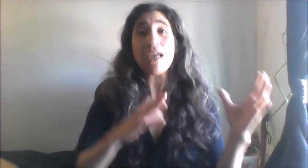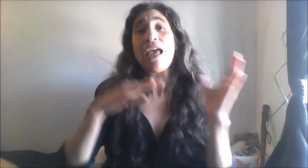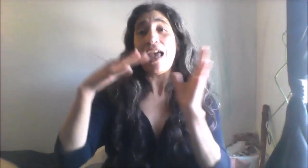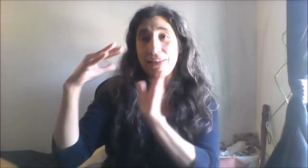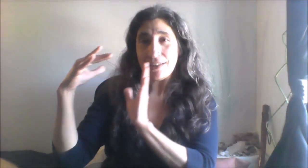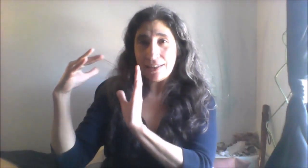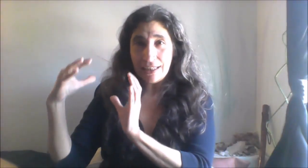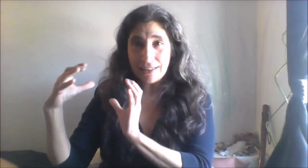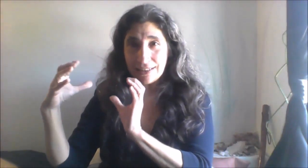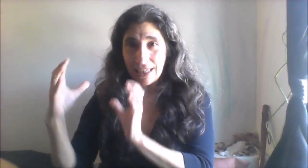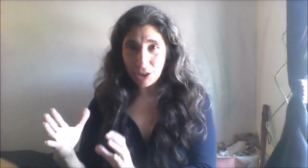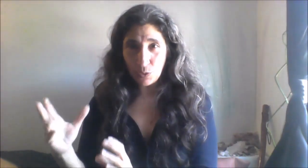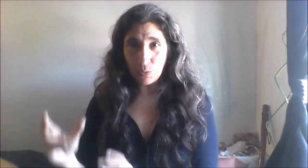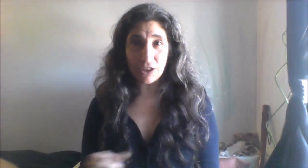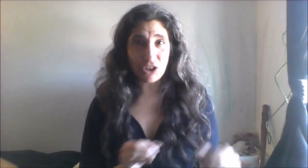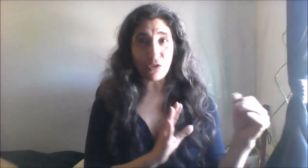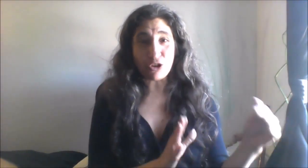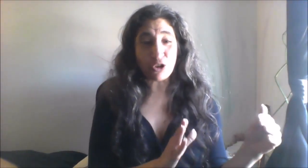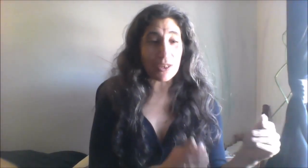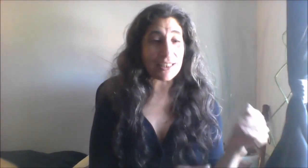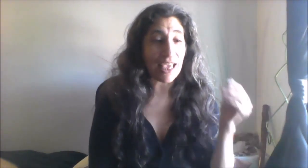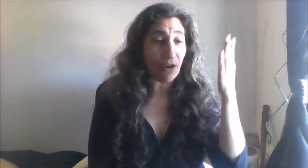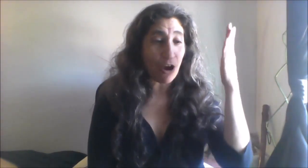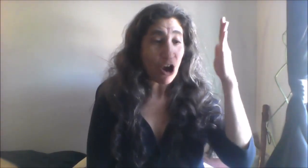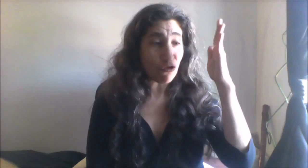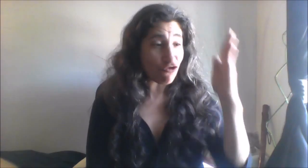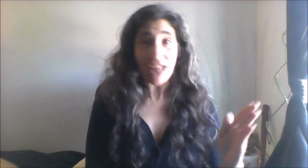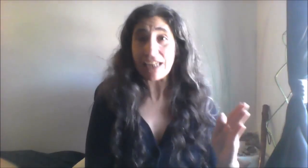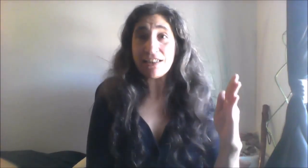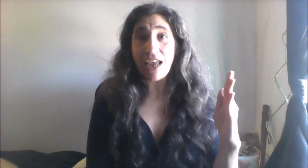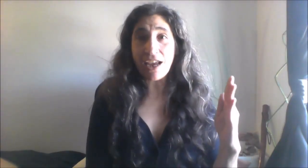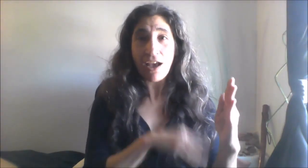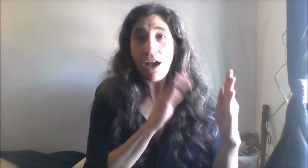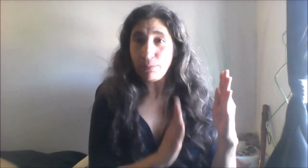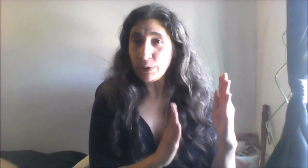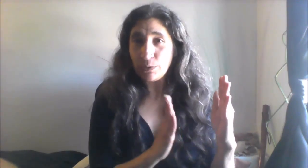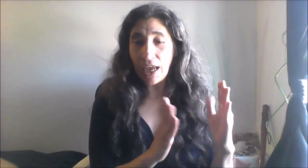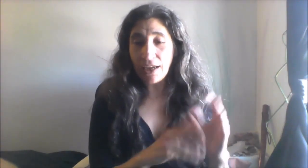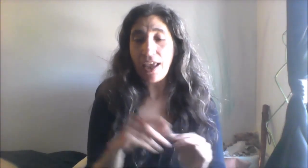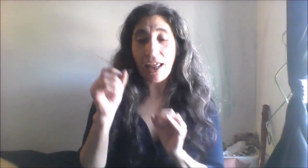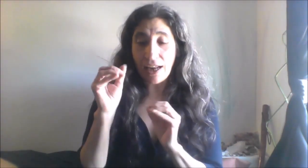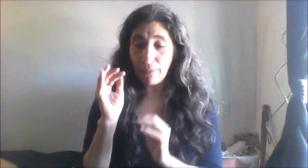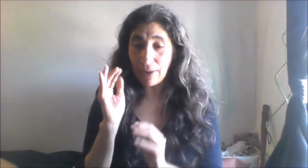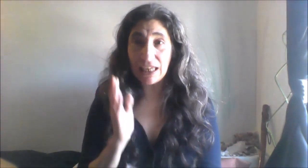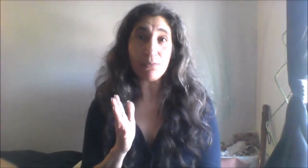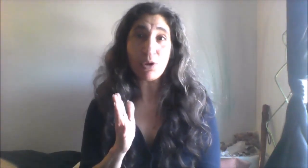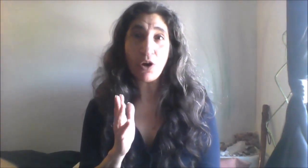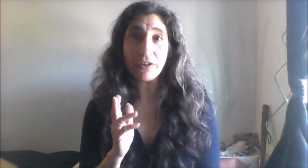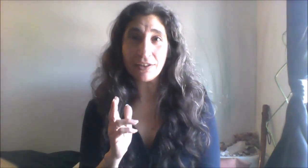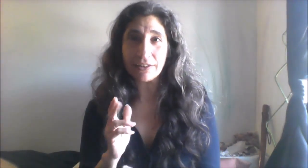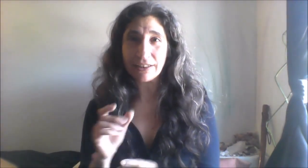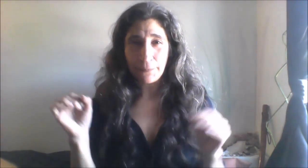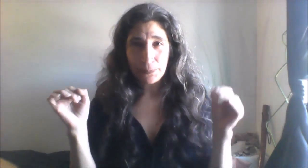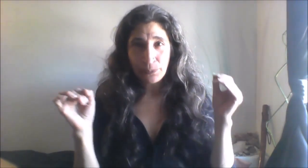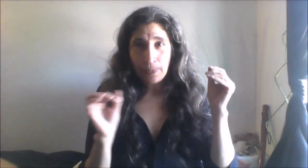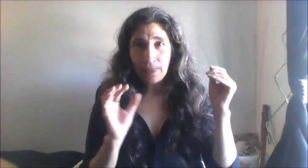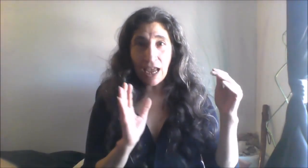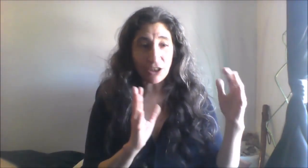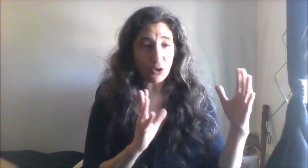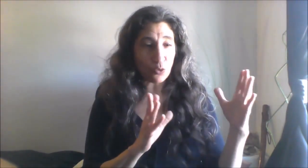and the and the second two weeks the first two weeks I have a red deck a blue deck and I have my animal oracles I do